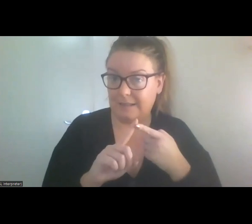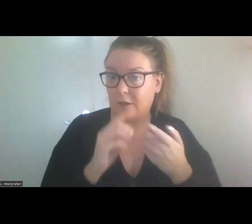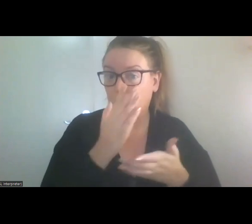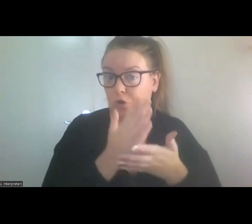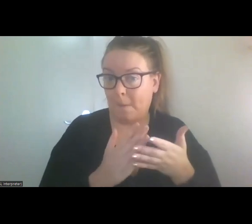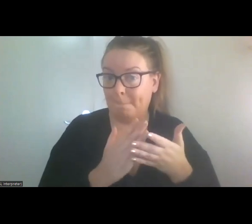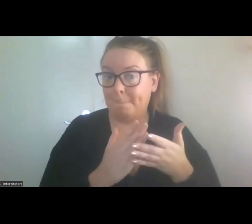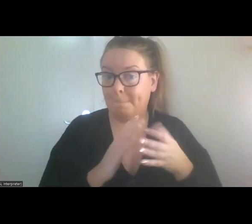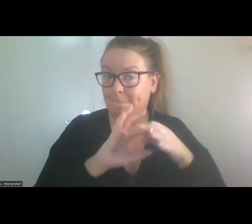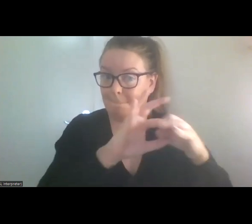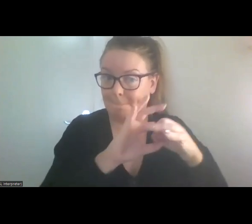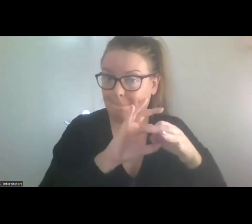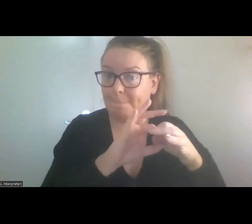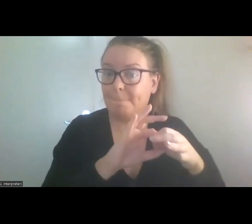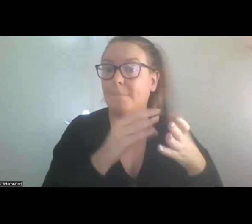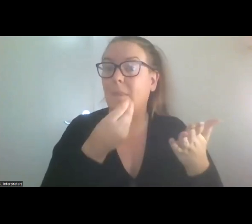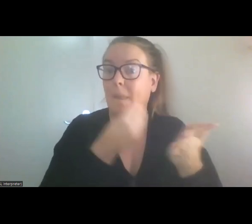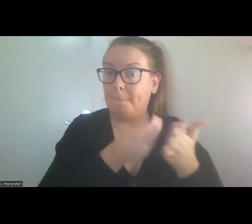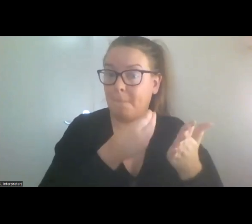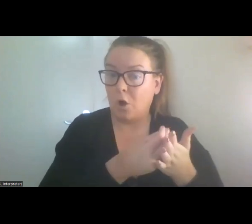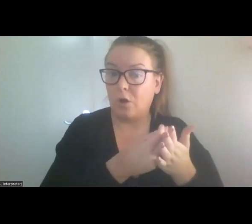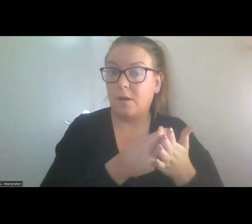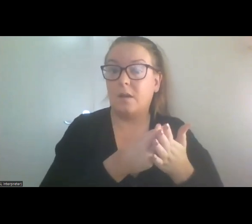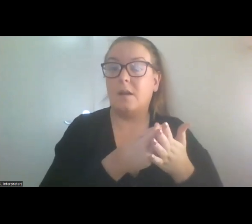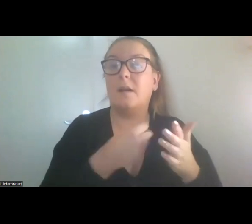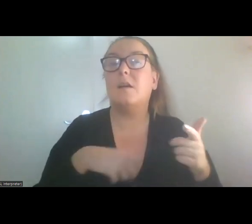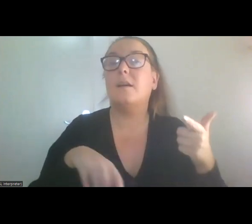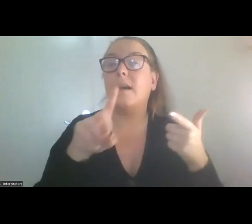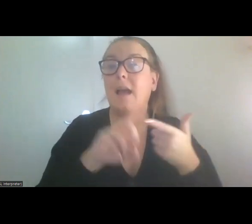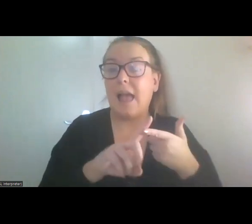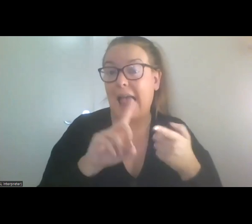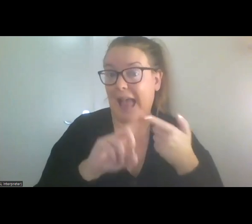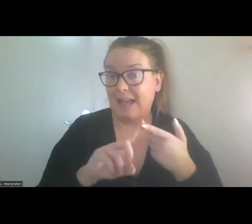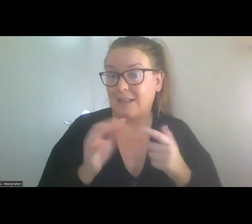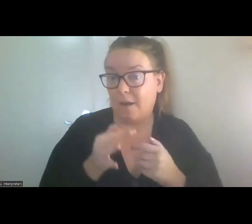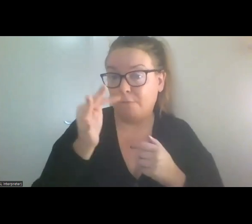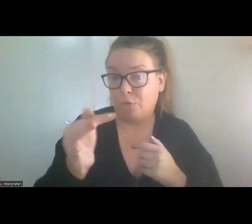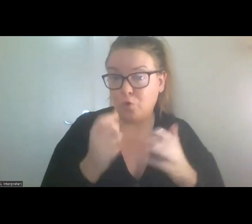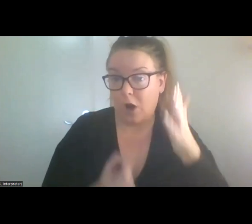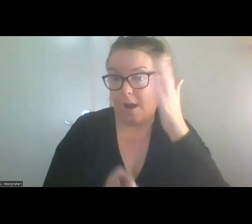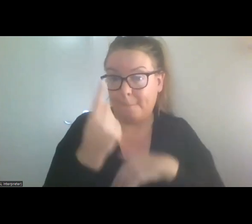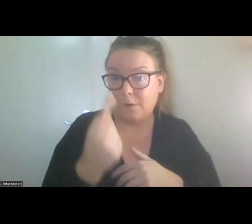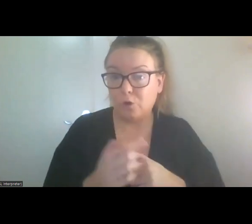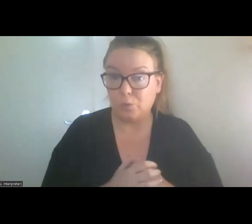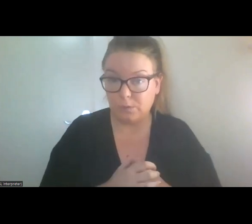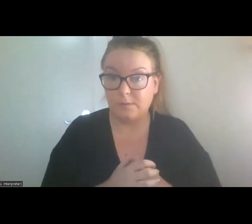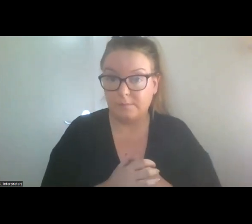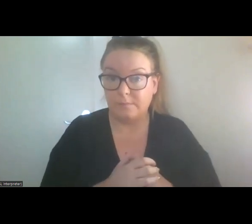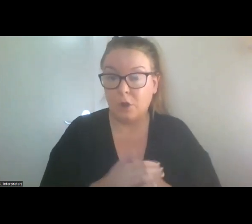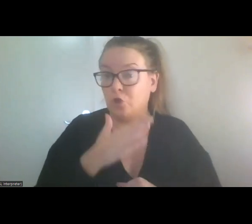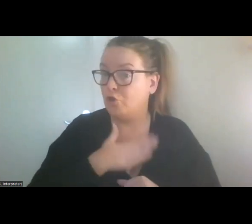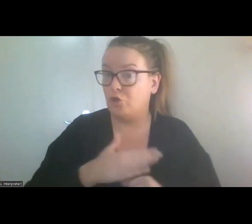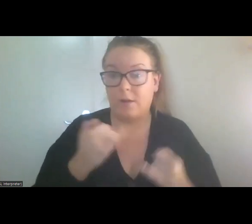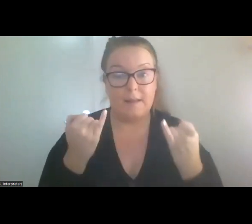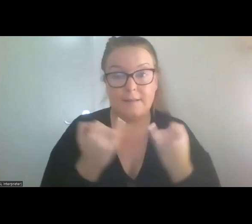money, recognition and future opportunities. Just like